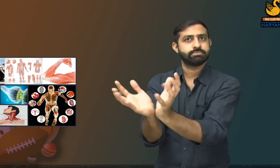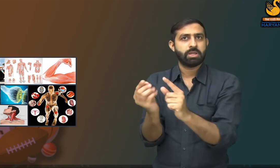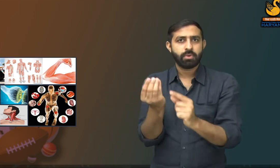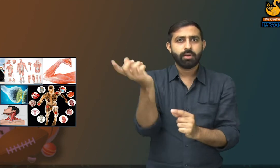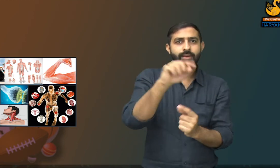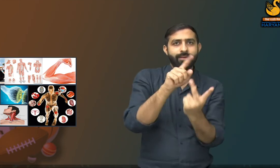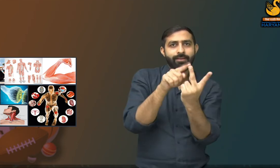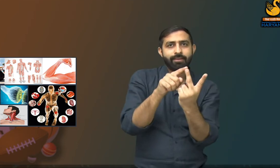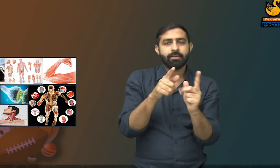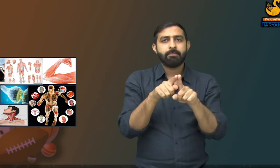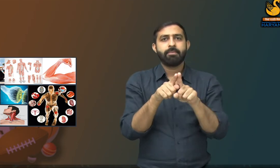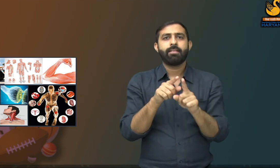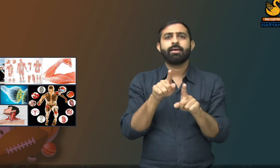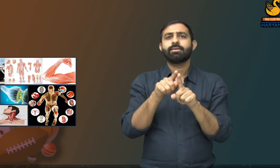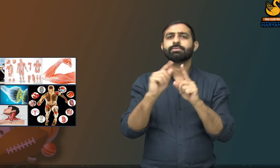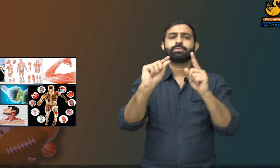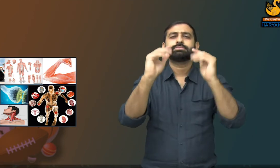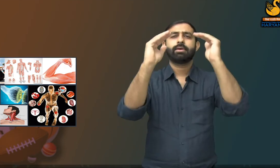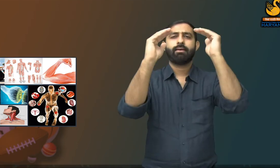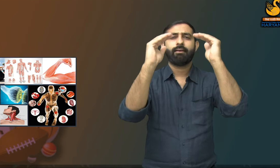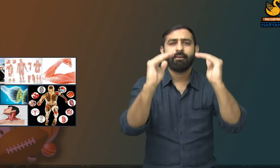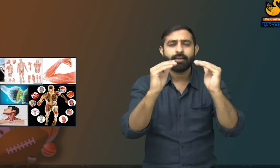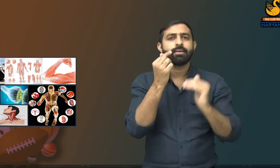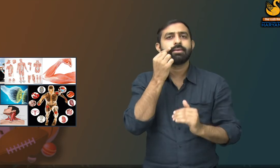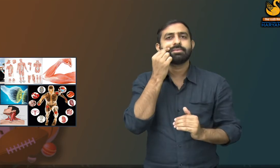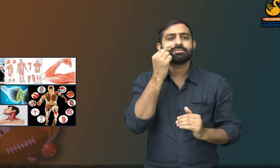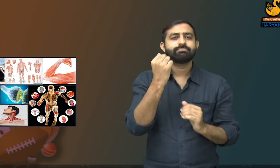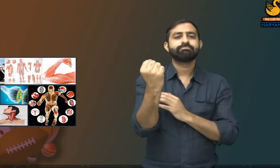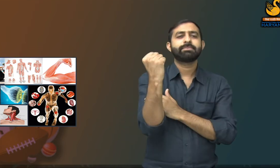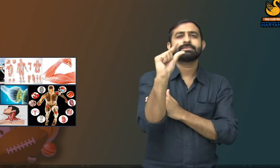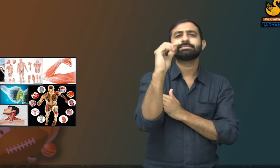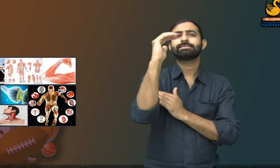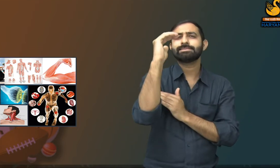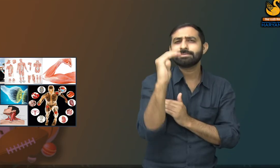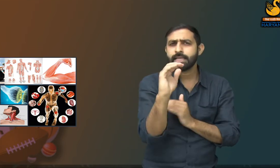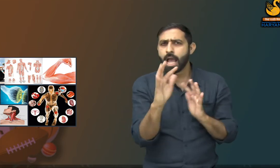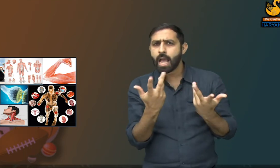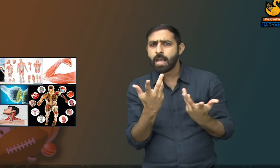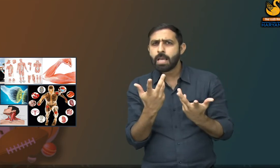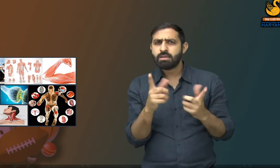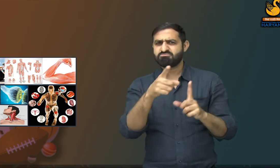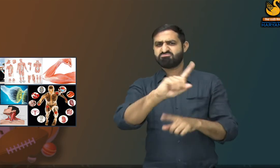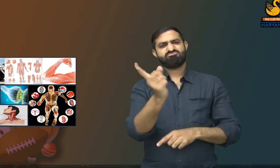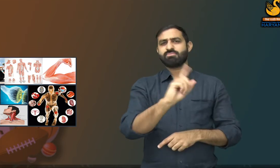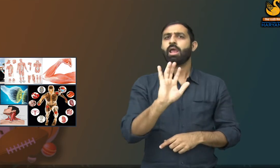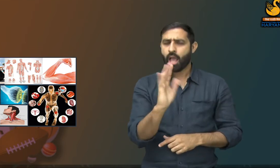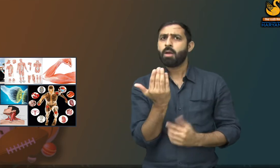to their endurance levels. And there are some players who are not very strong physically. They are